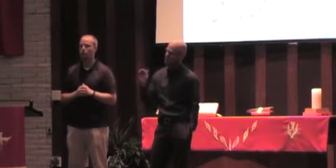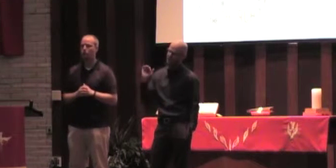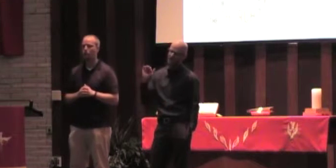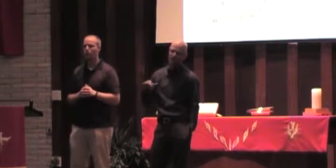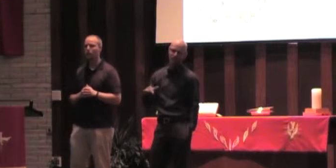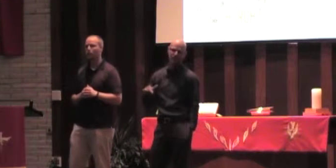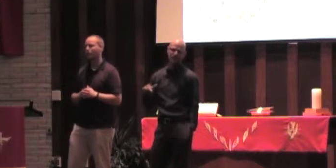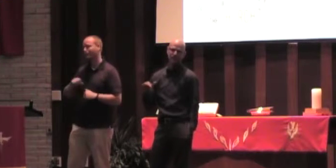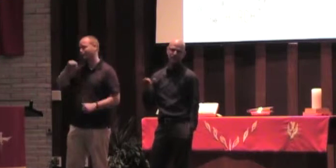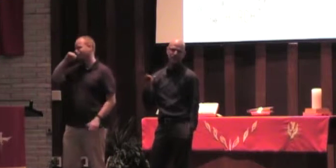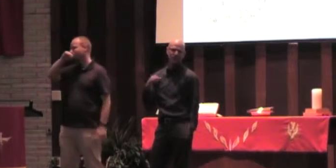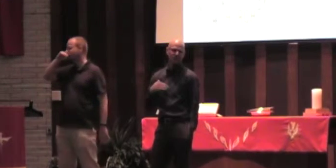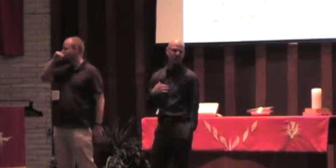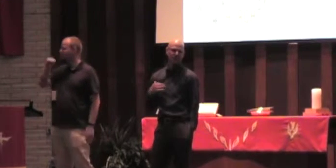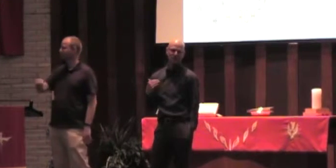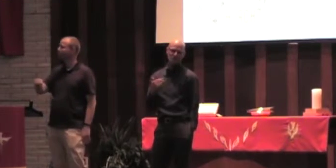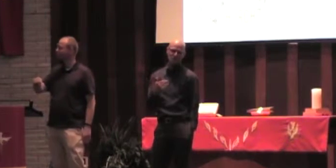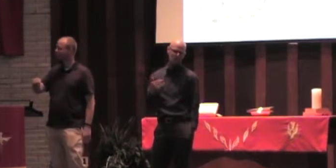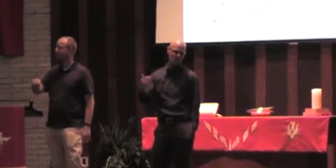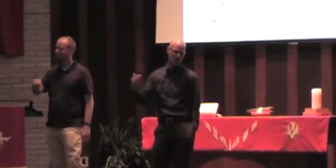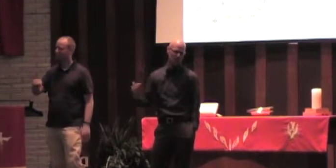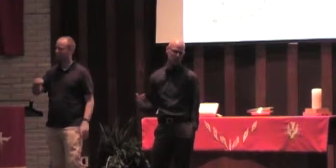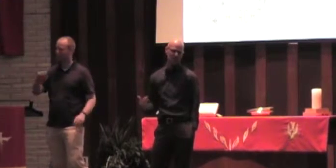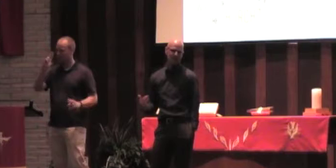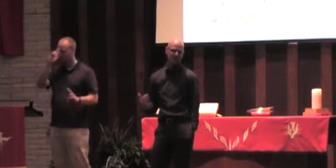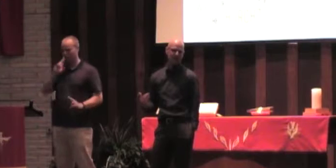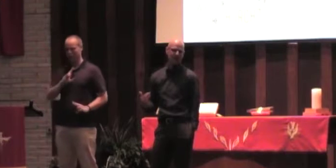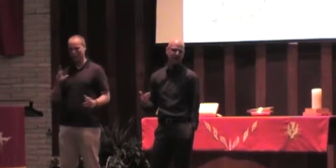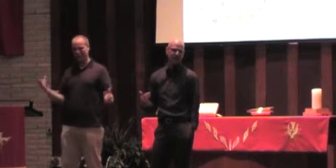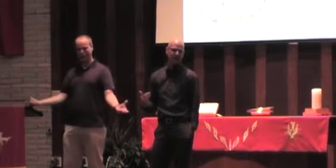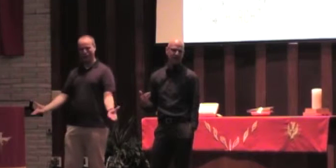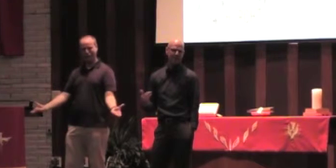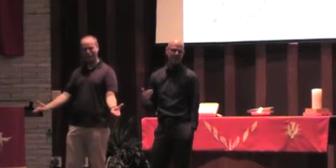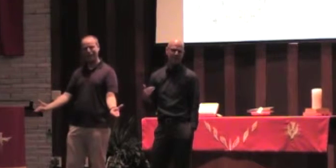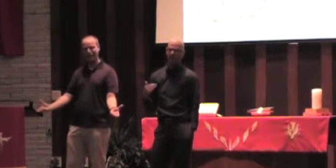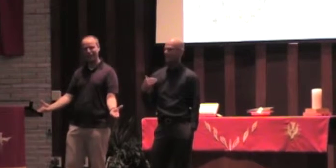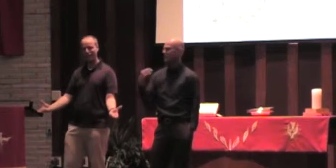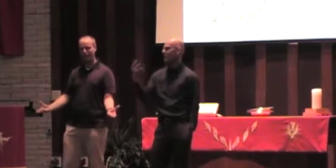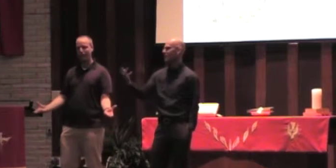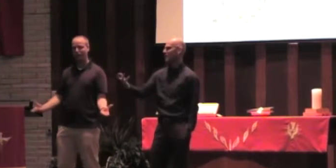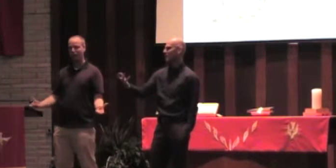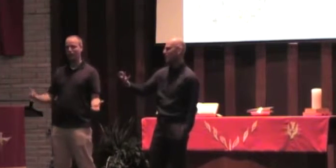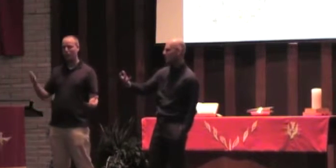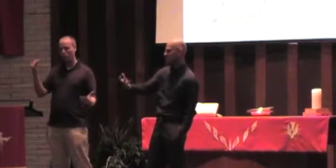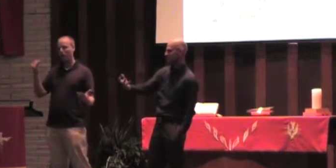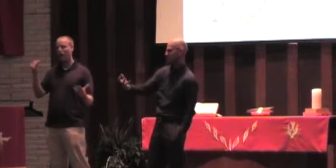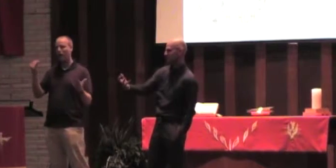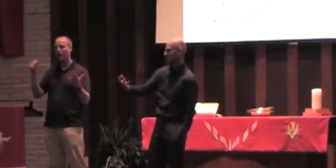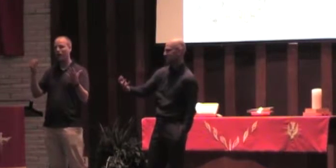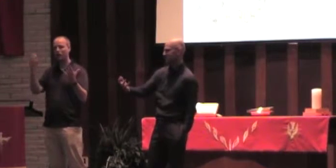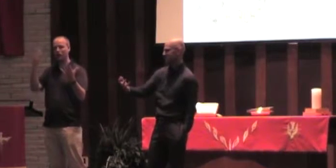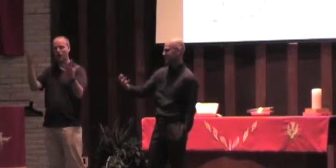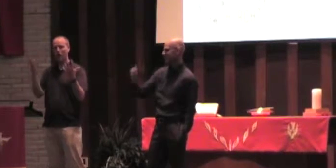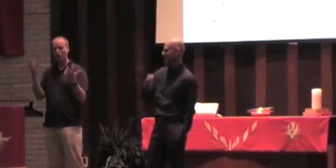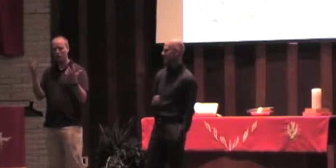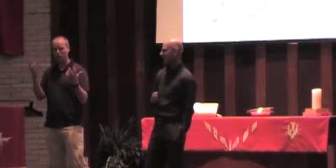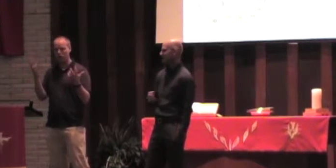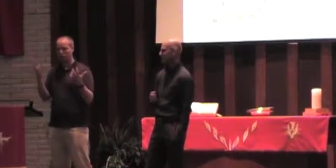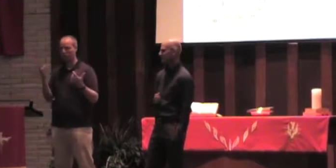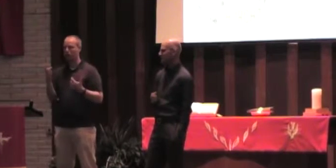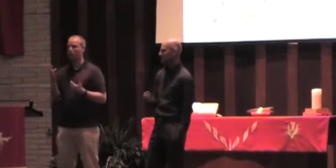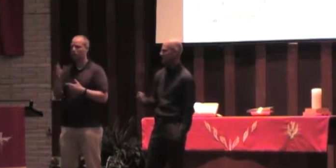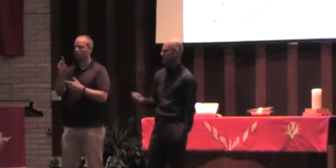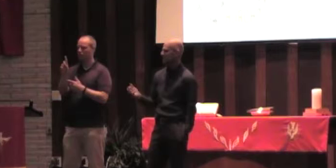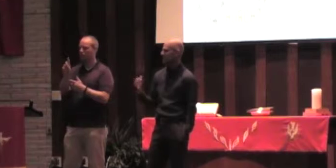And that's what I love about the privilege of being with you. And that's why I want to call you, Death